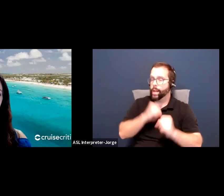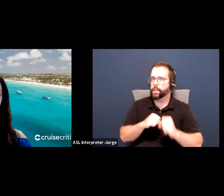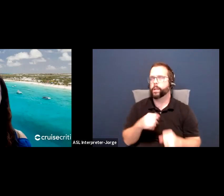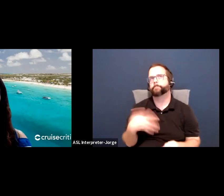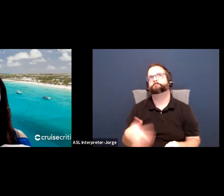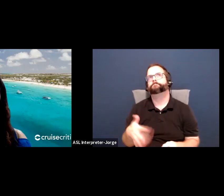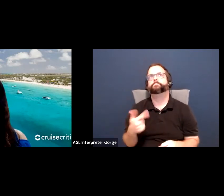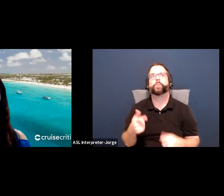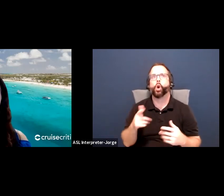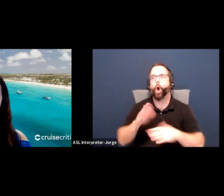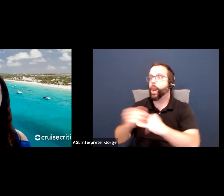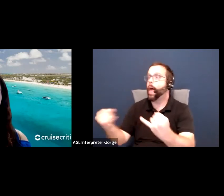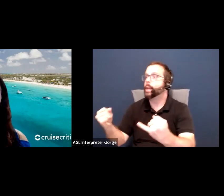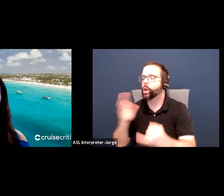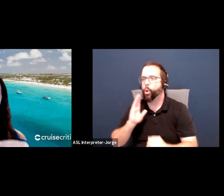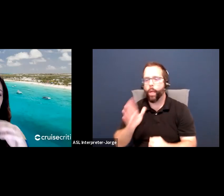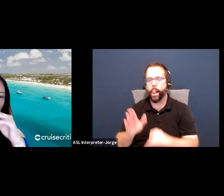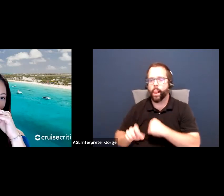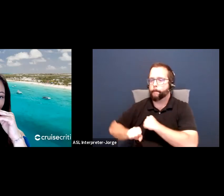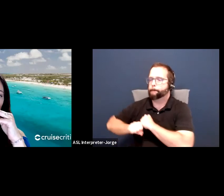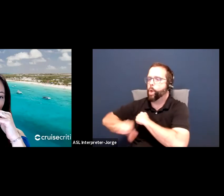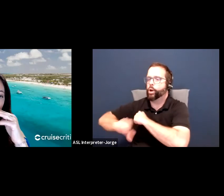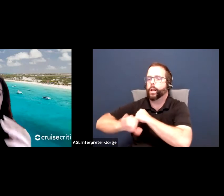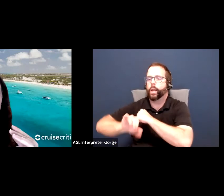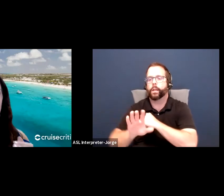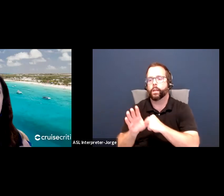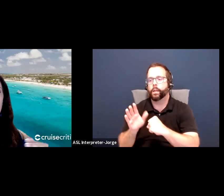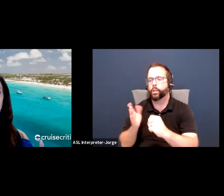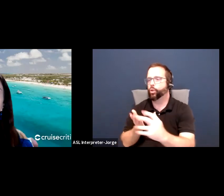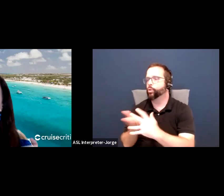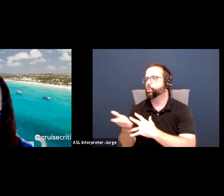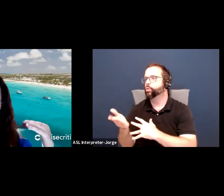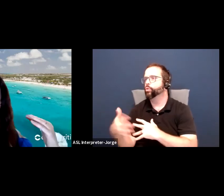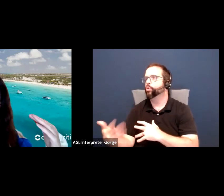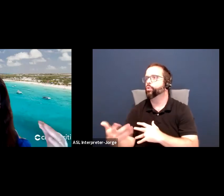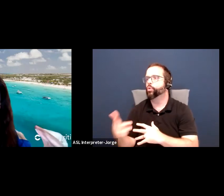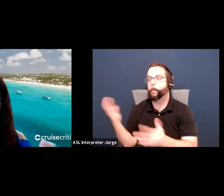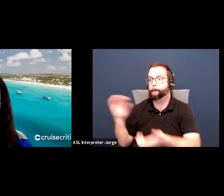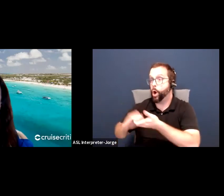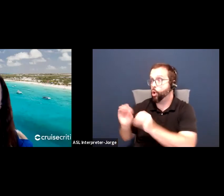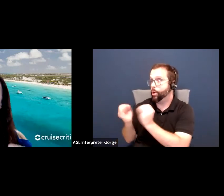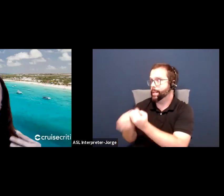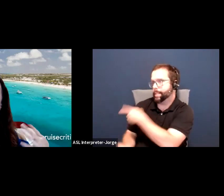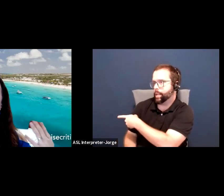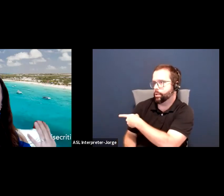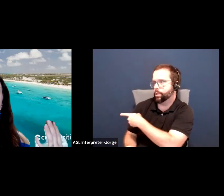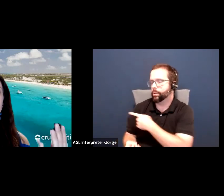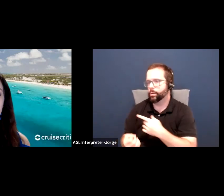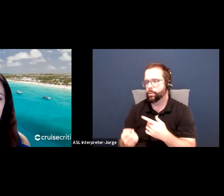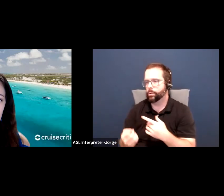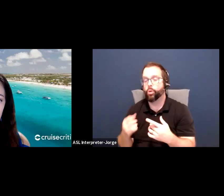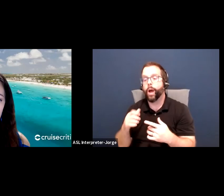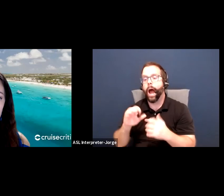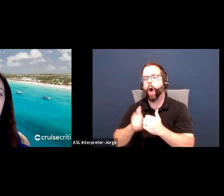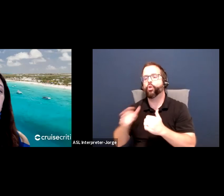in, through partner organizations. And you're going to have different strategies of how you're going to launch this, but also how you're going to